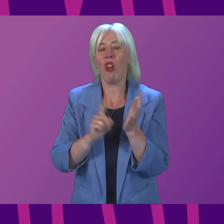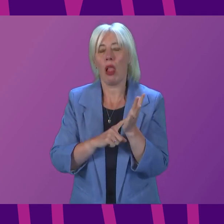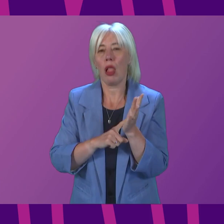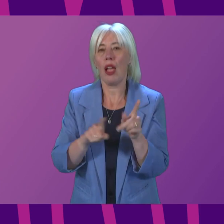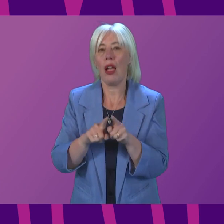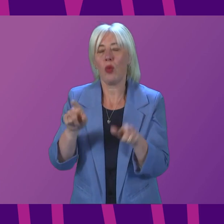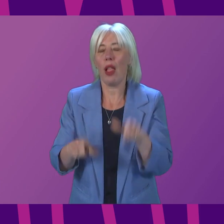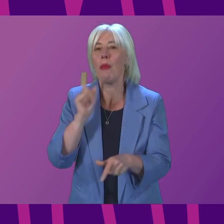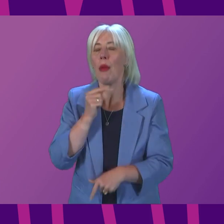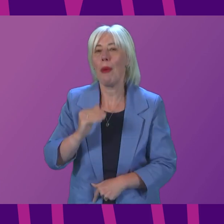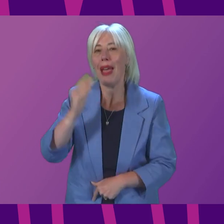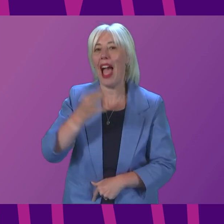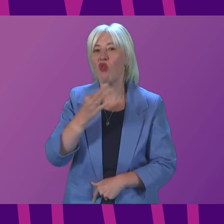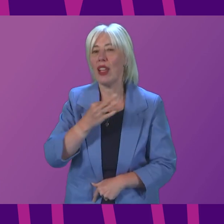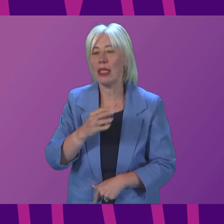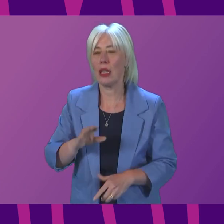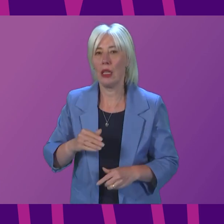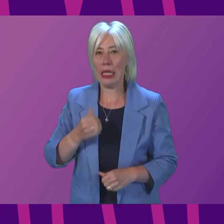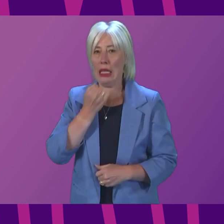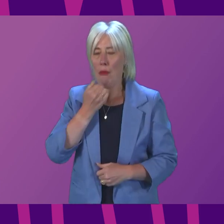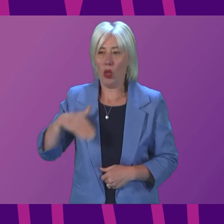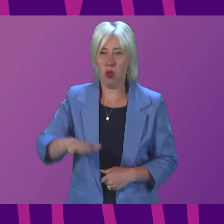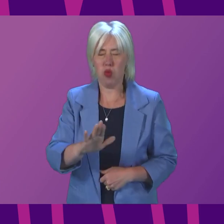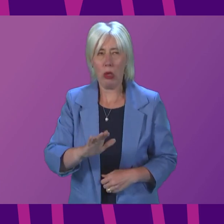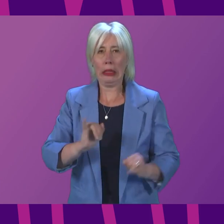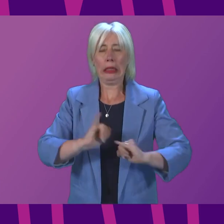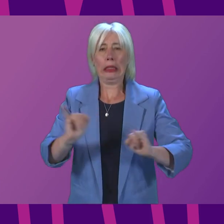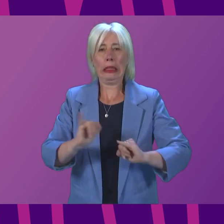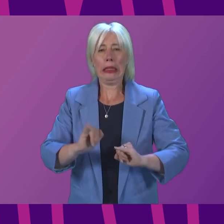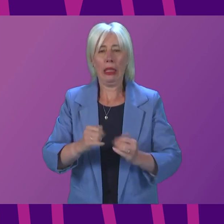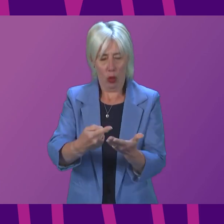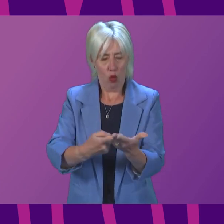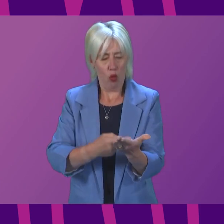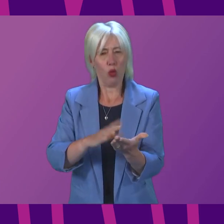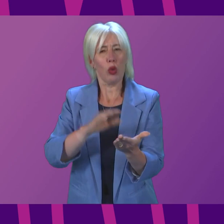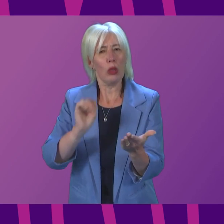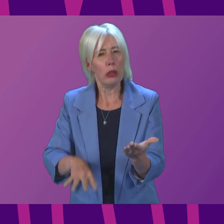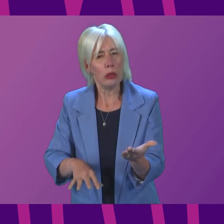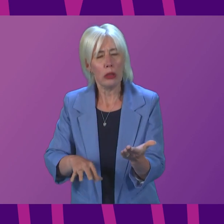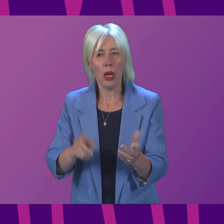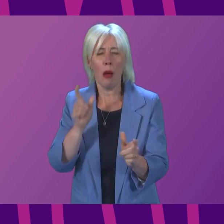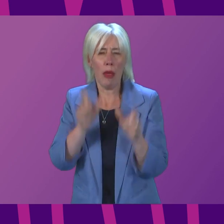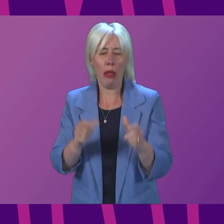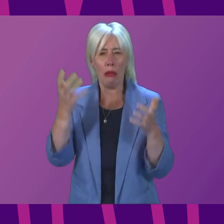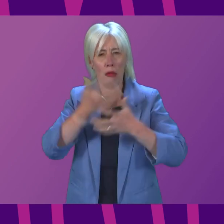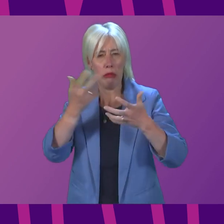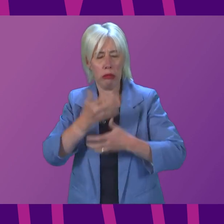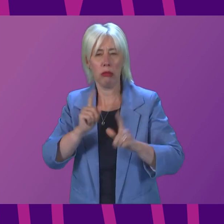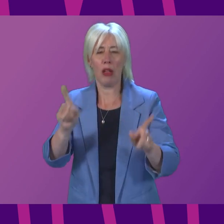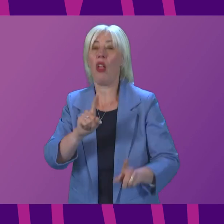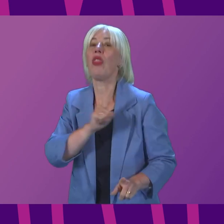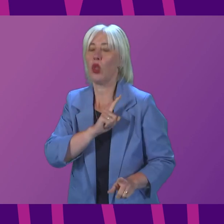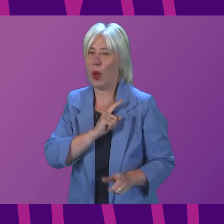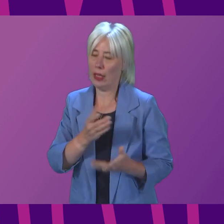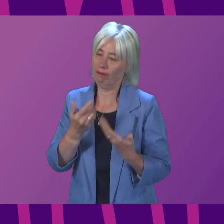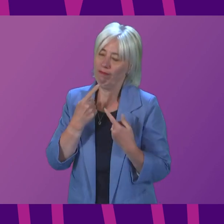list, are concerned about high case rates at a time when regulations are being eased. is important to stress, therefore, that